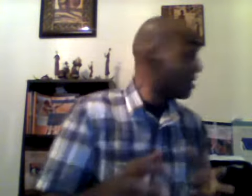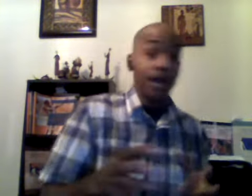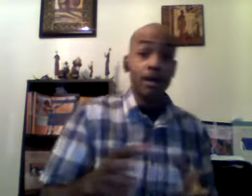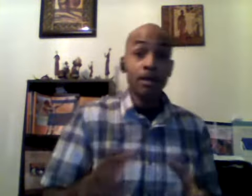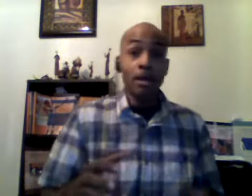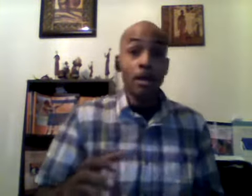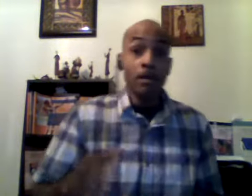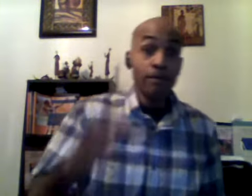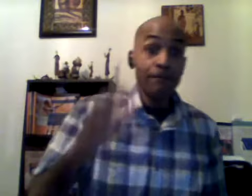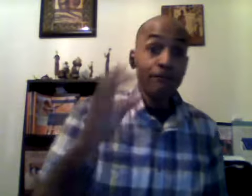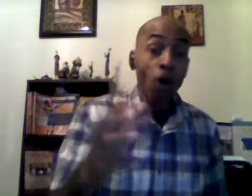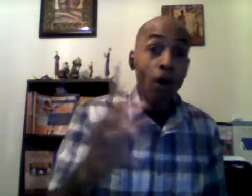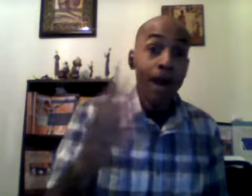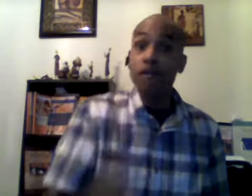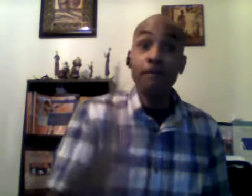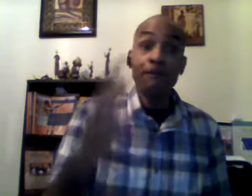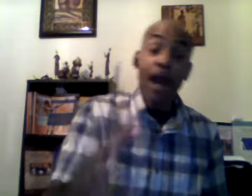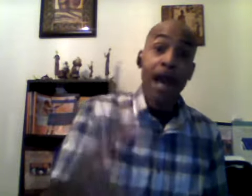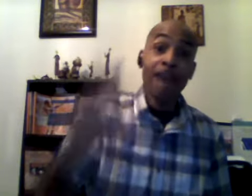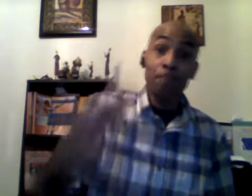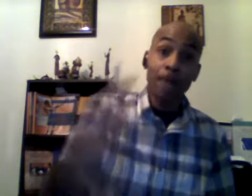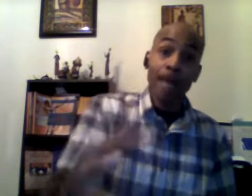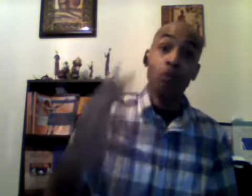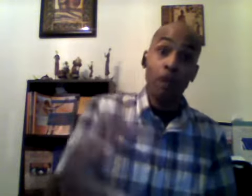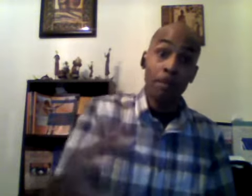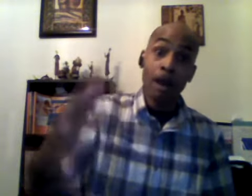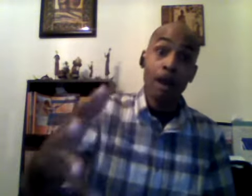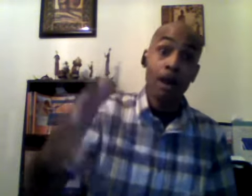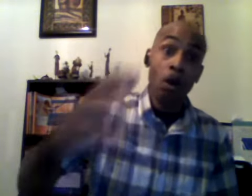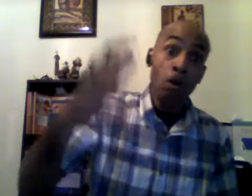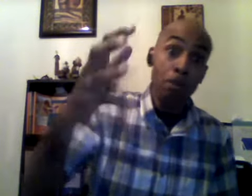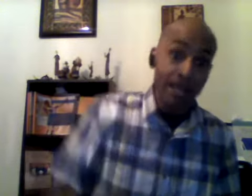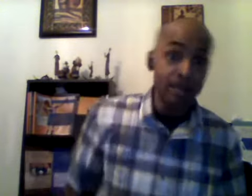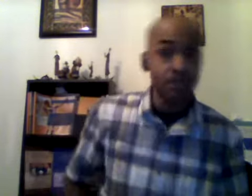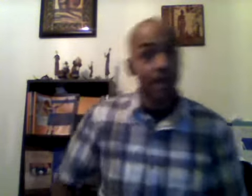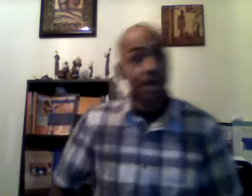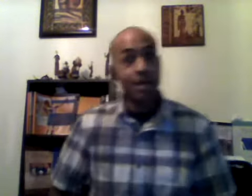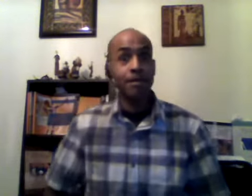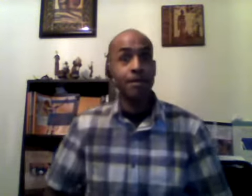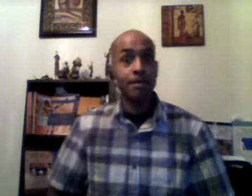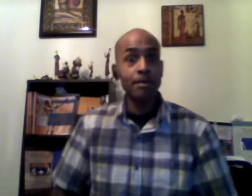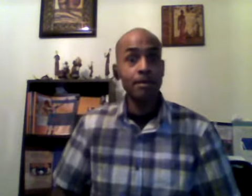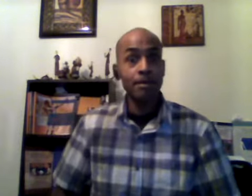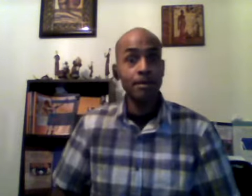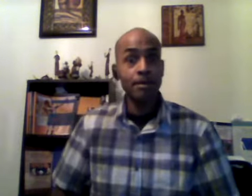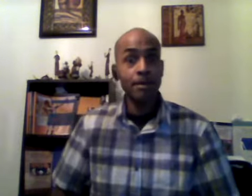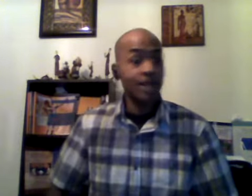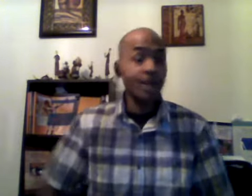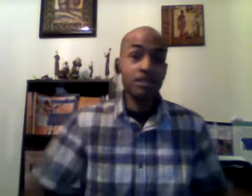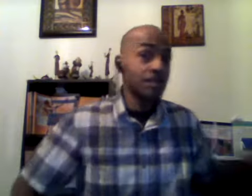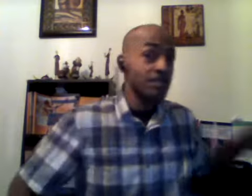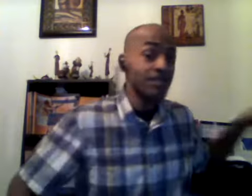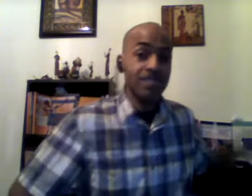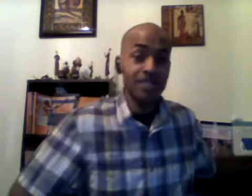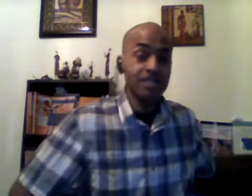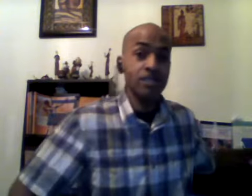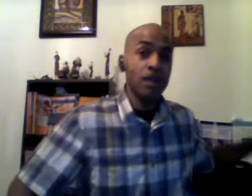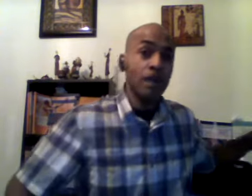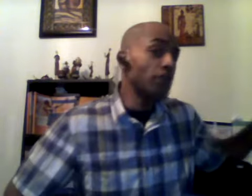that four out of five black women are obese man that's the statistics for